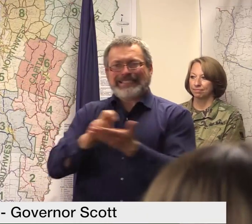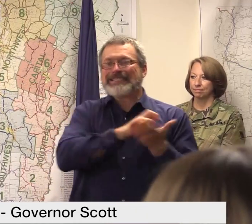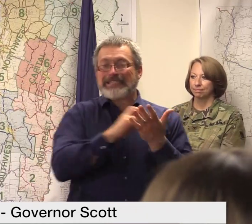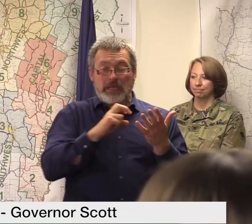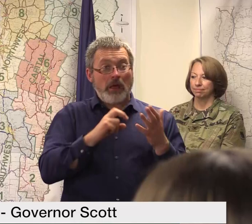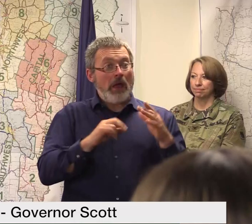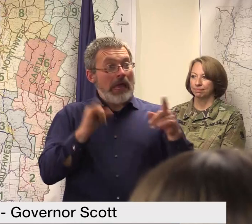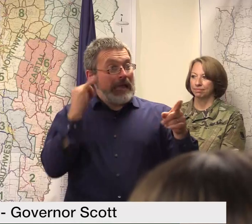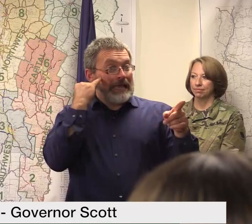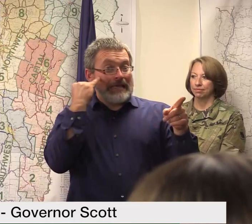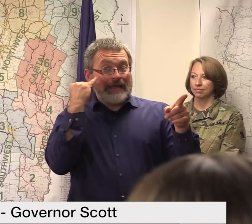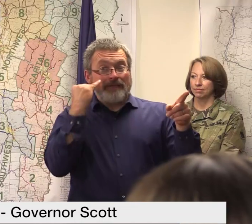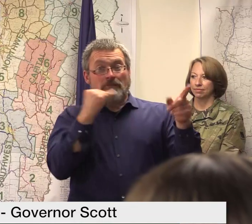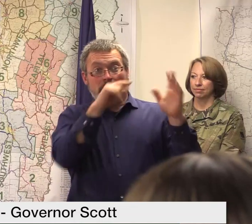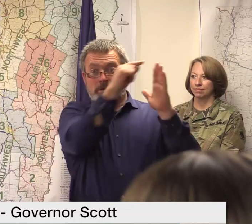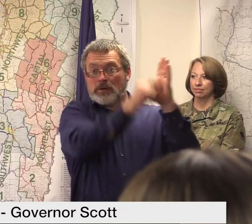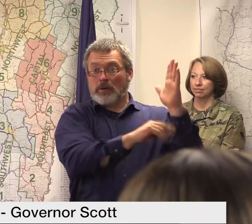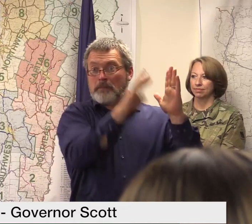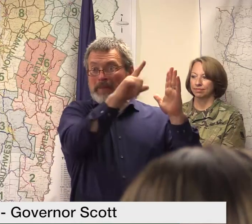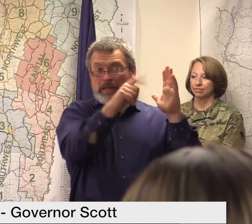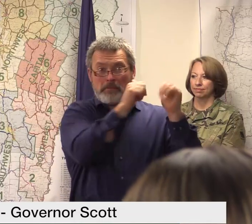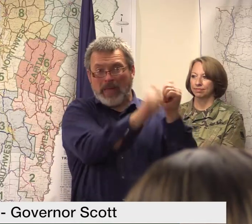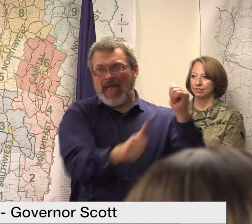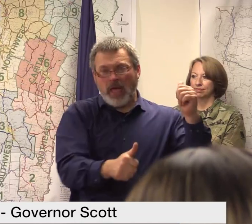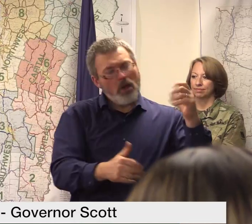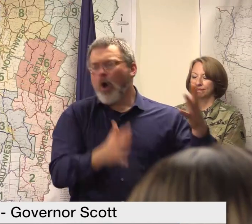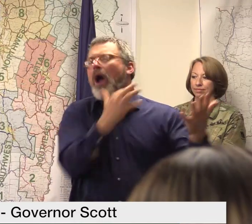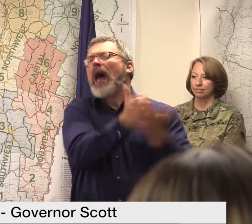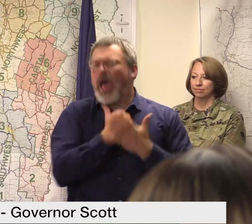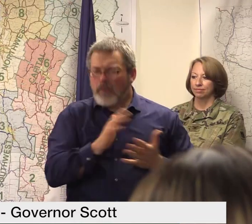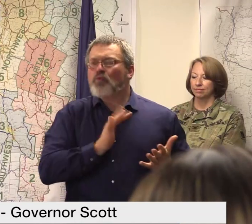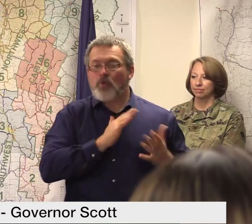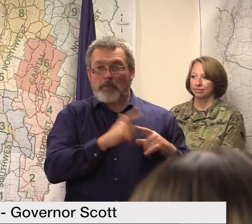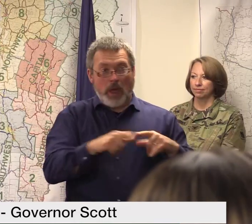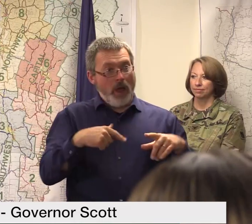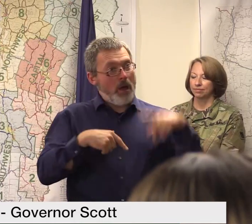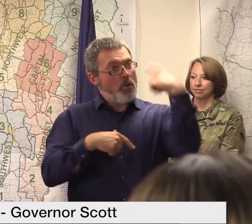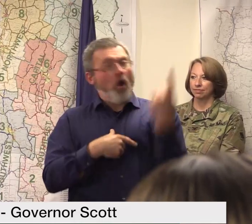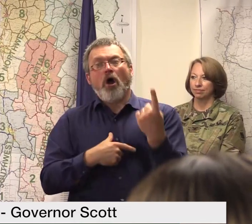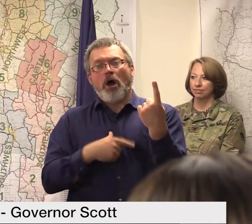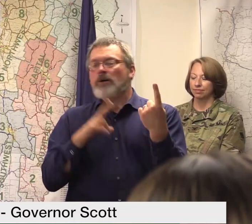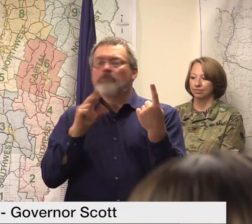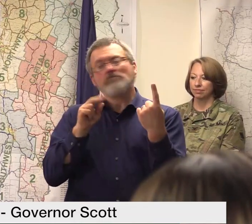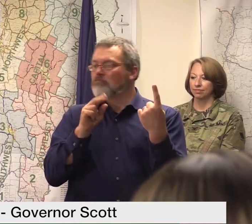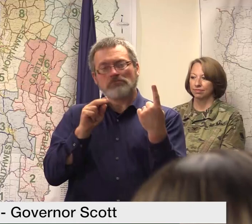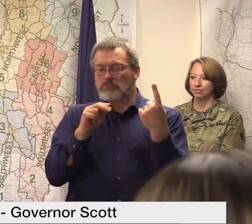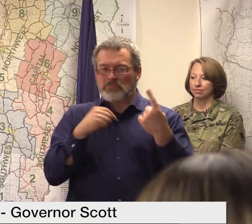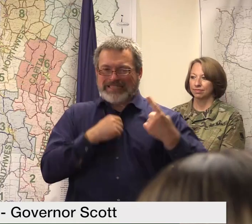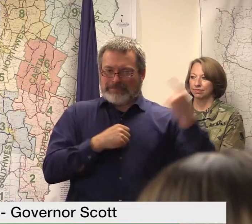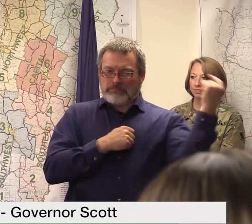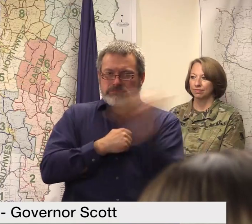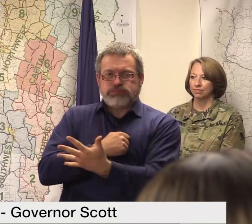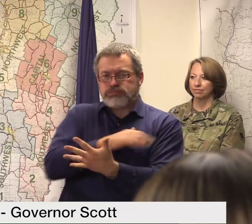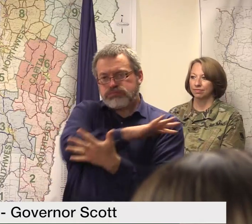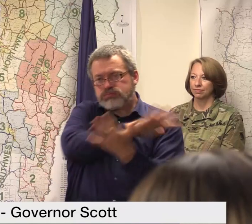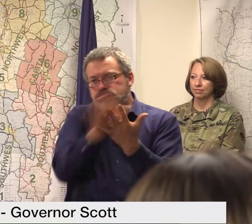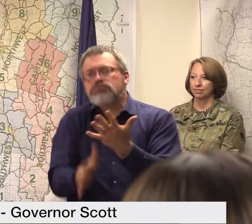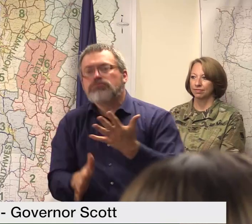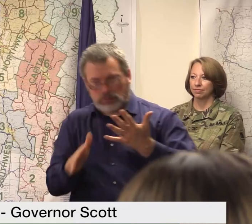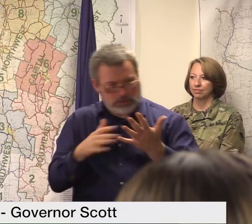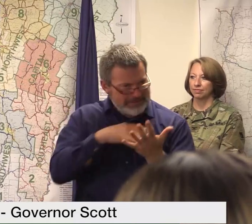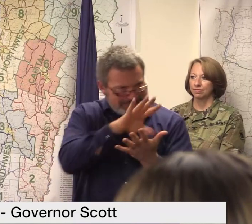release to provide flexibility within state resources as well so it's all hands on deck and